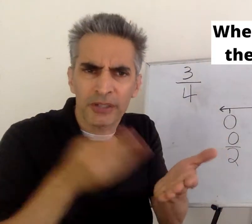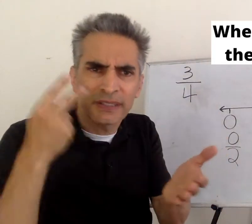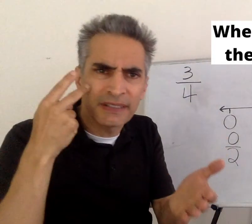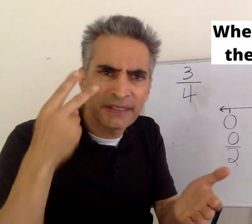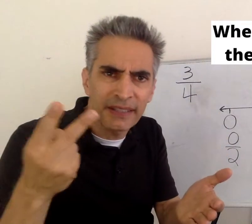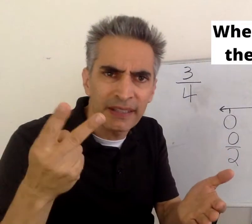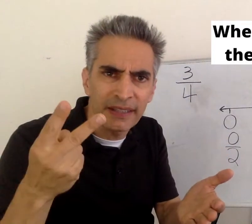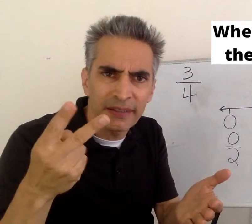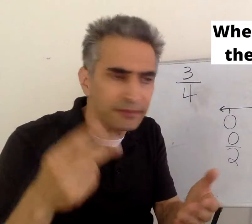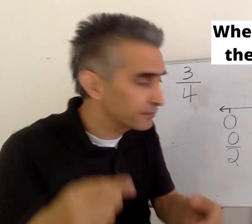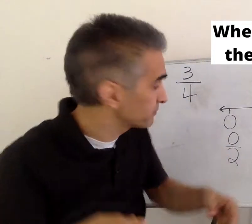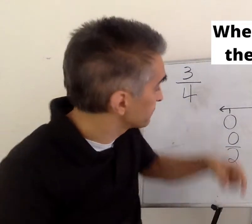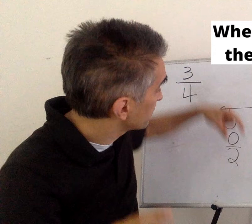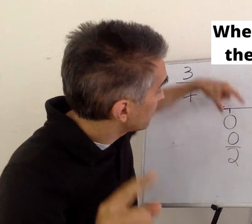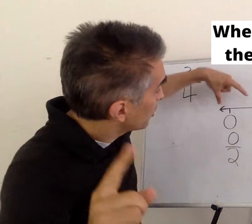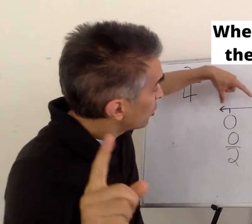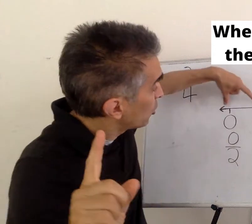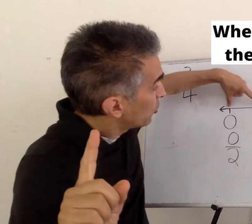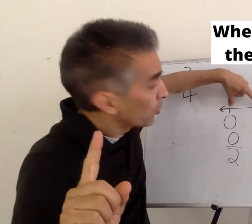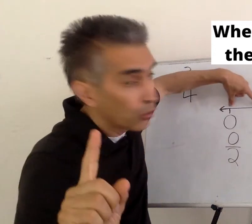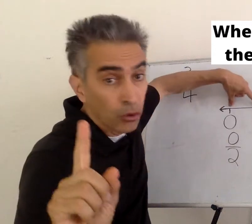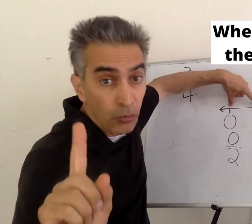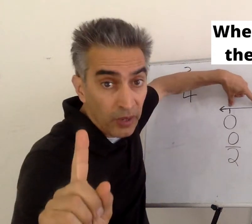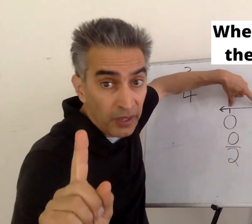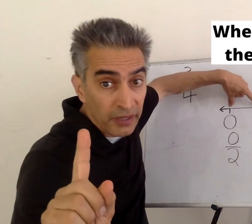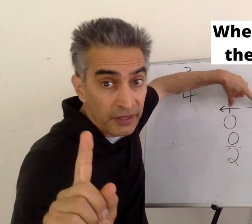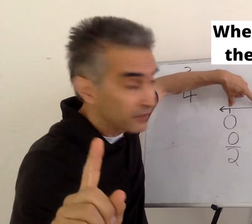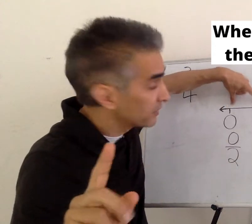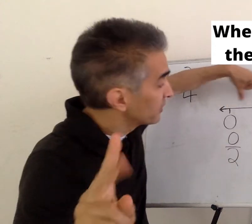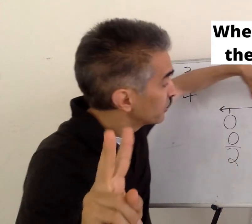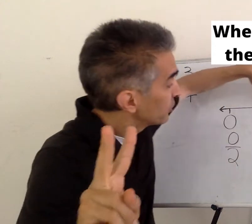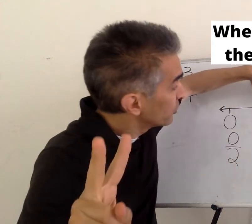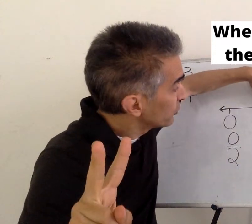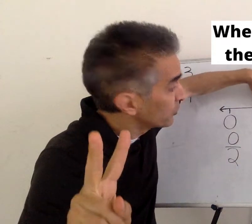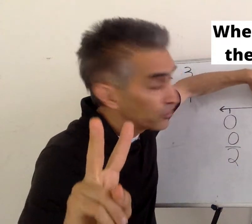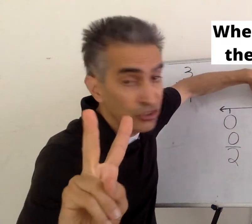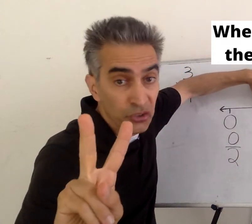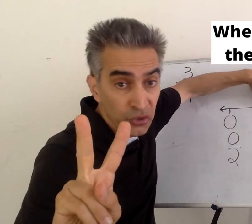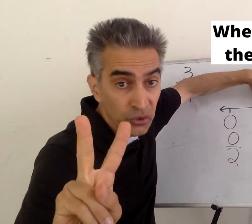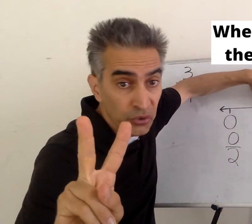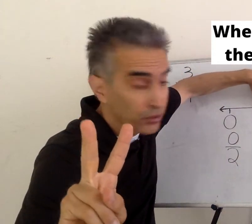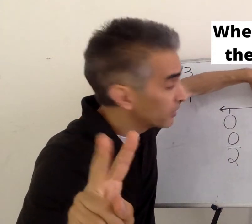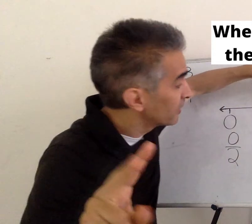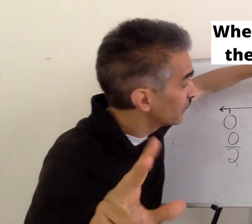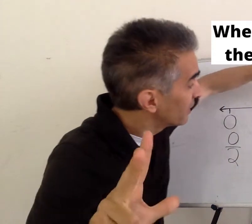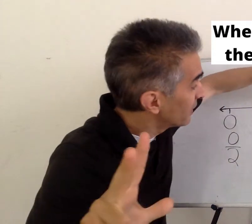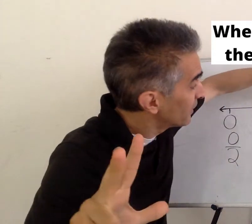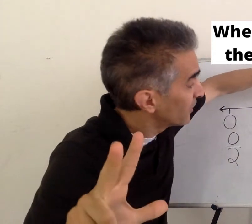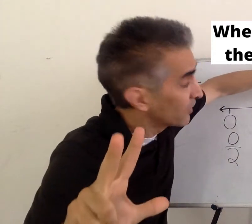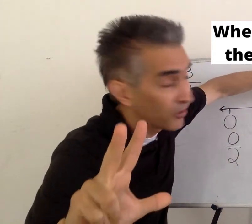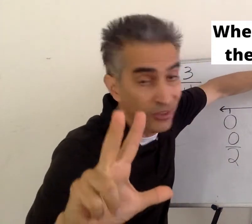How many parts do you see? One, two, three,